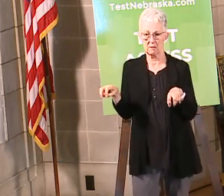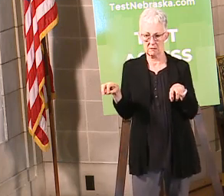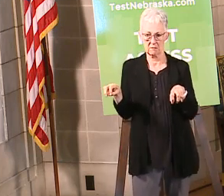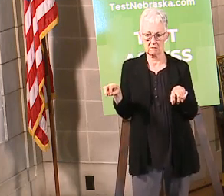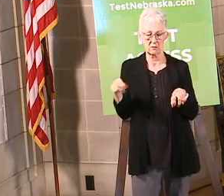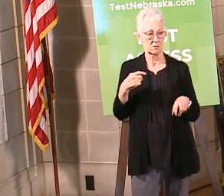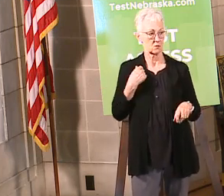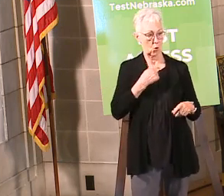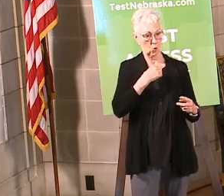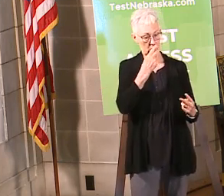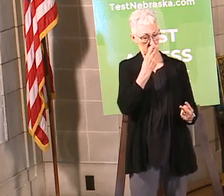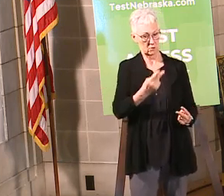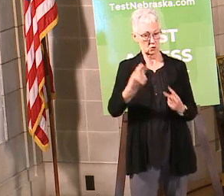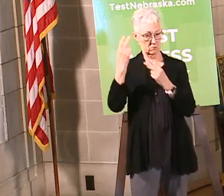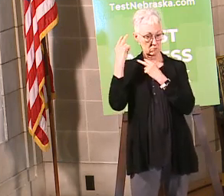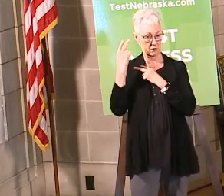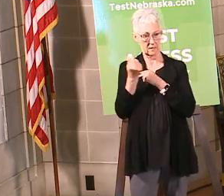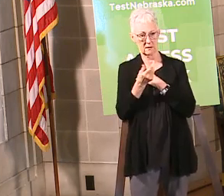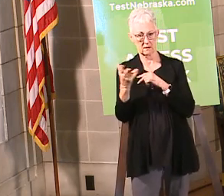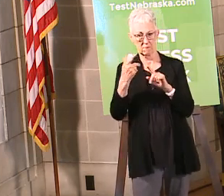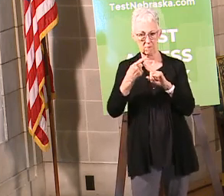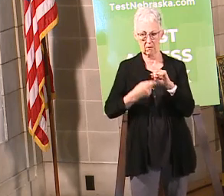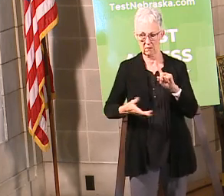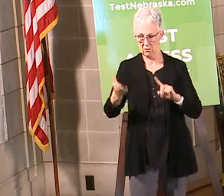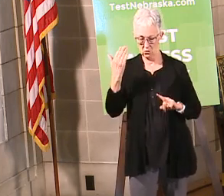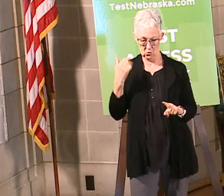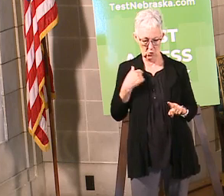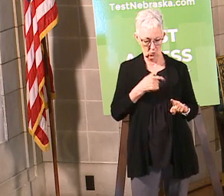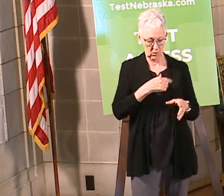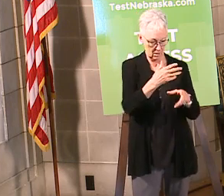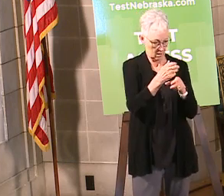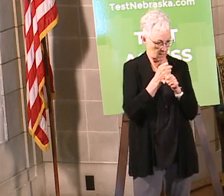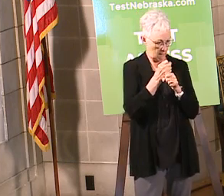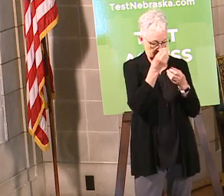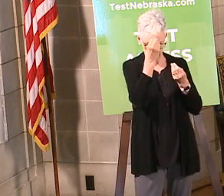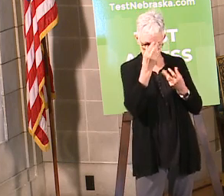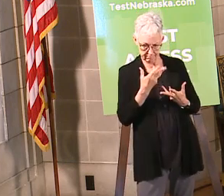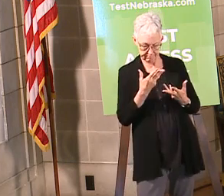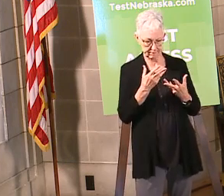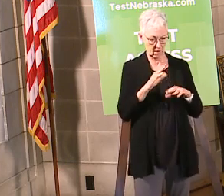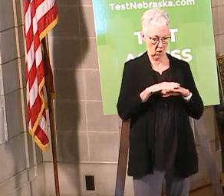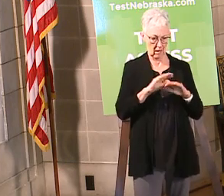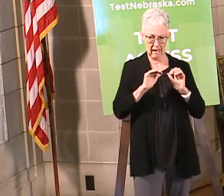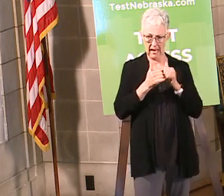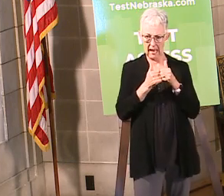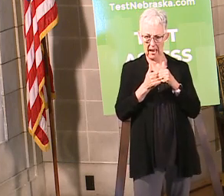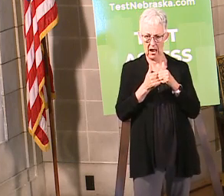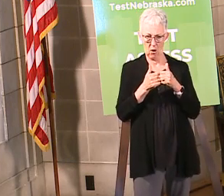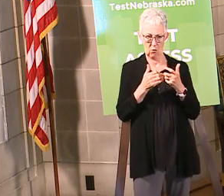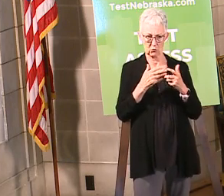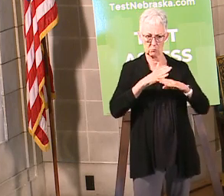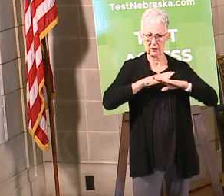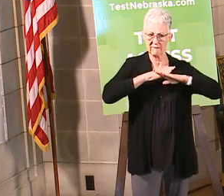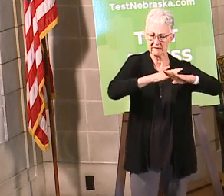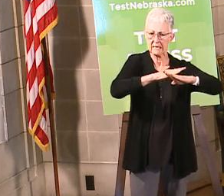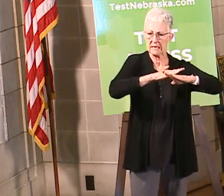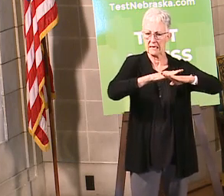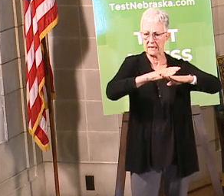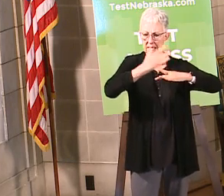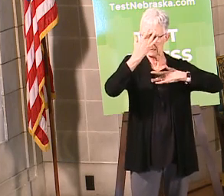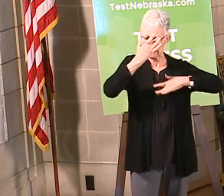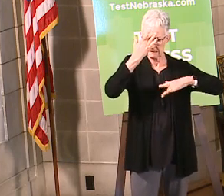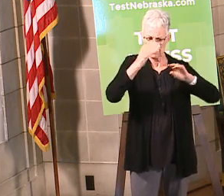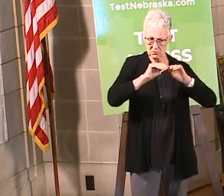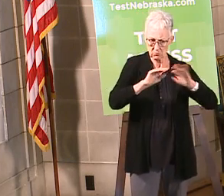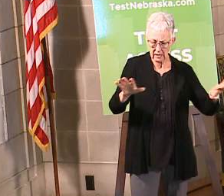couple of months ago when we started getting briefed on what fighting a pandemic looks like, part of it was really the